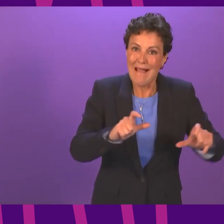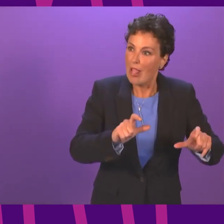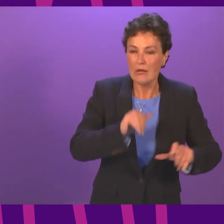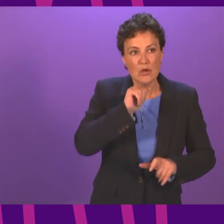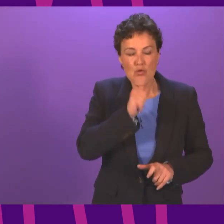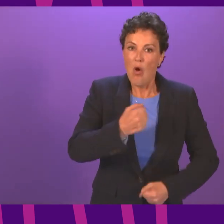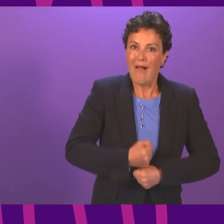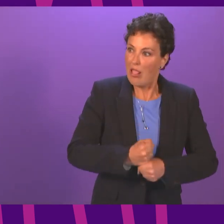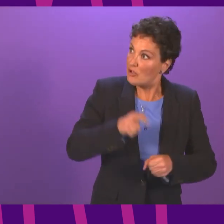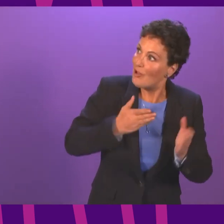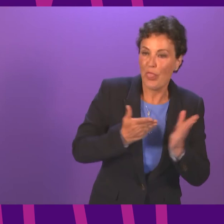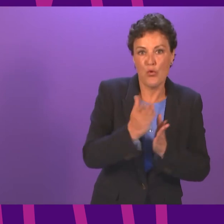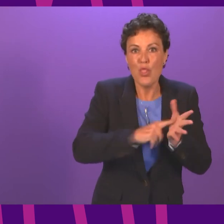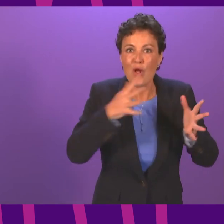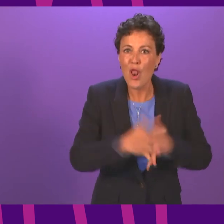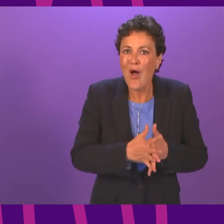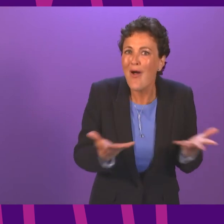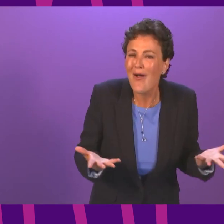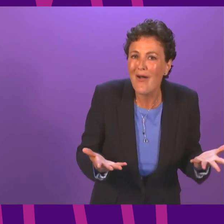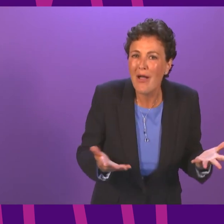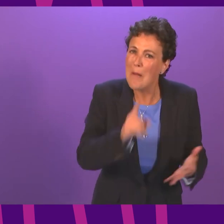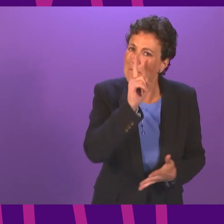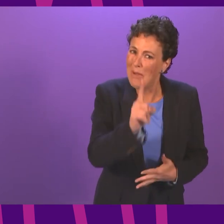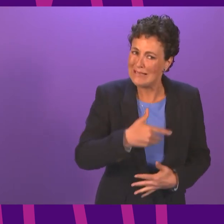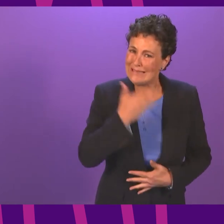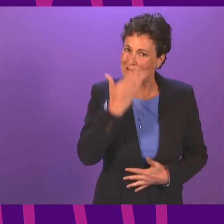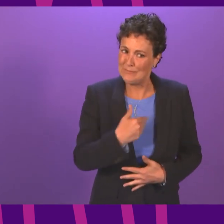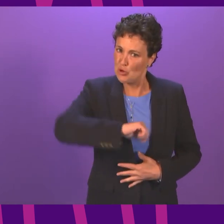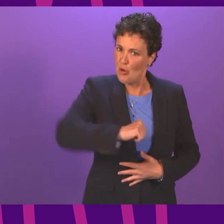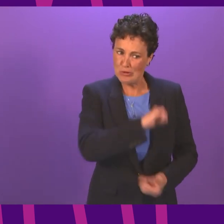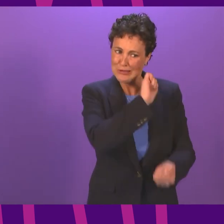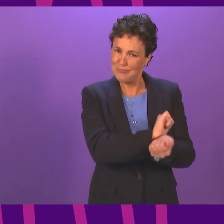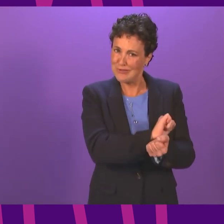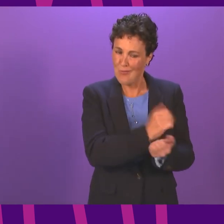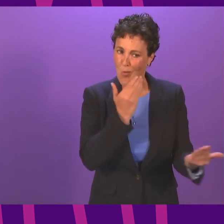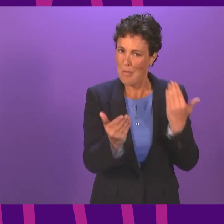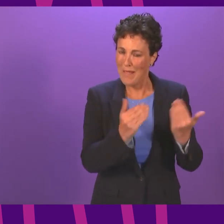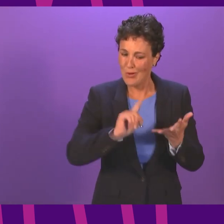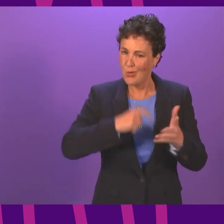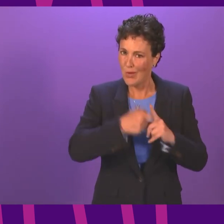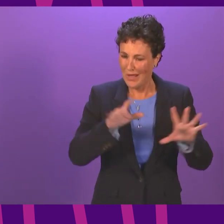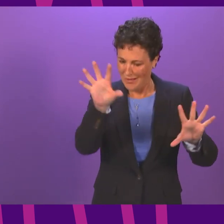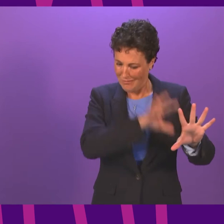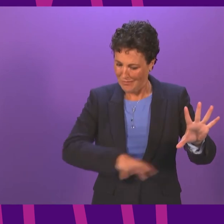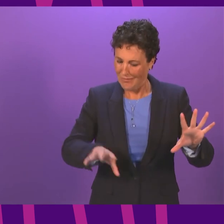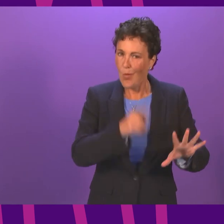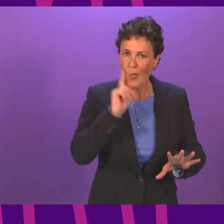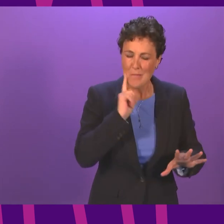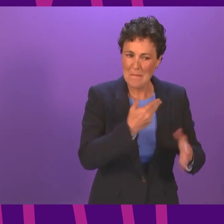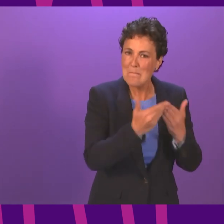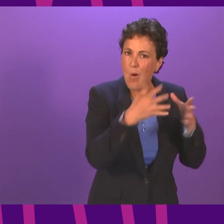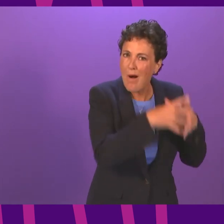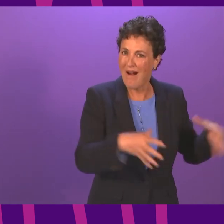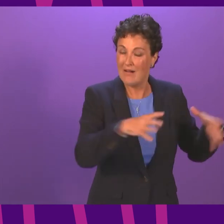law but worryingly Scottish prisons have a greater proportion of women in remand than the rest of the UK and of those women on remand